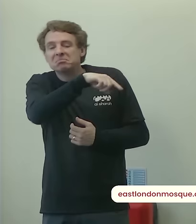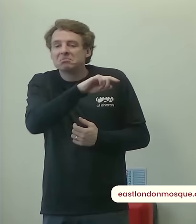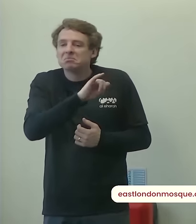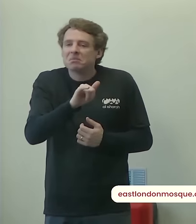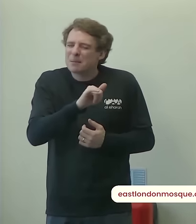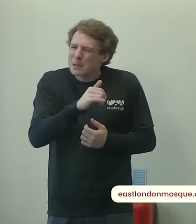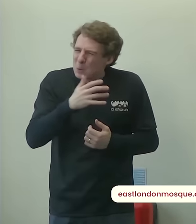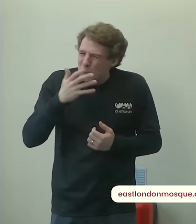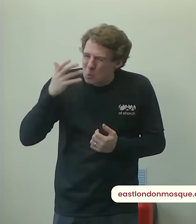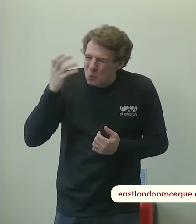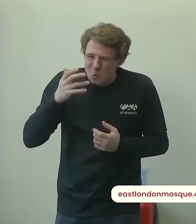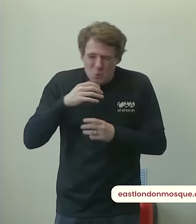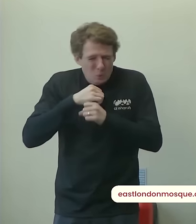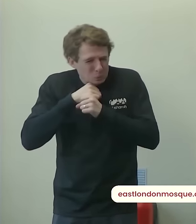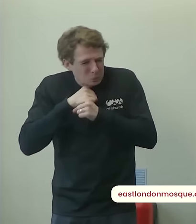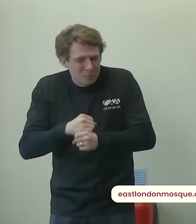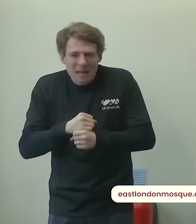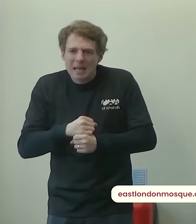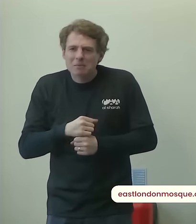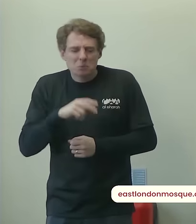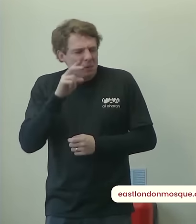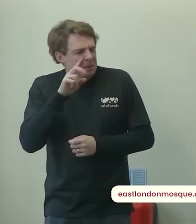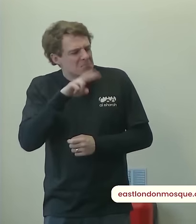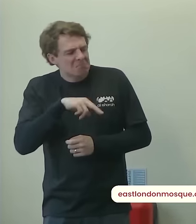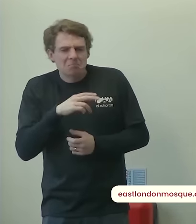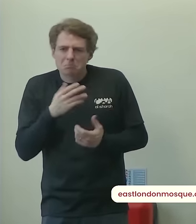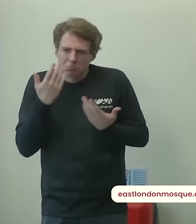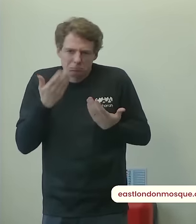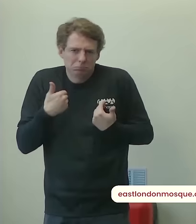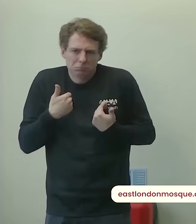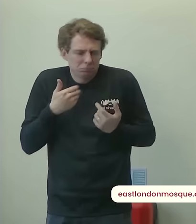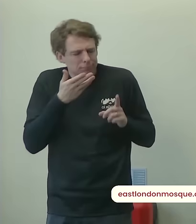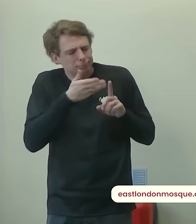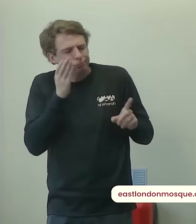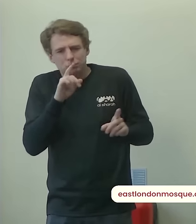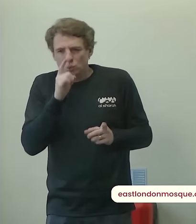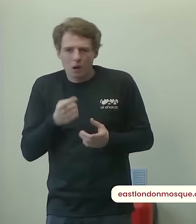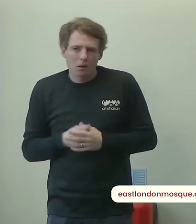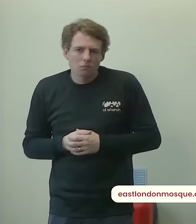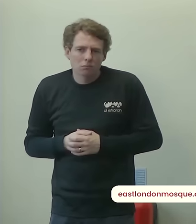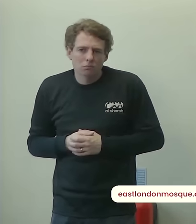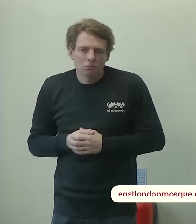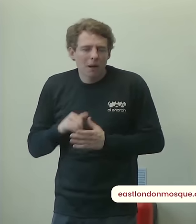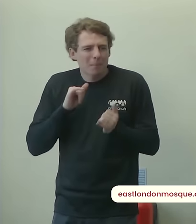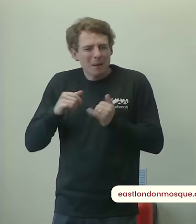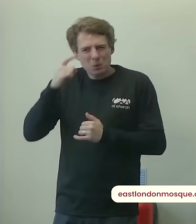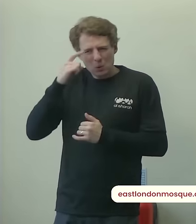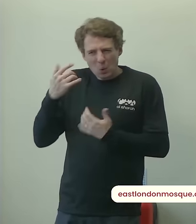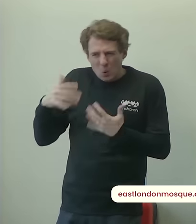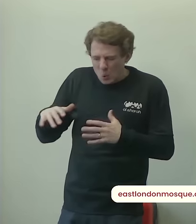and i wouldn't know you look at a person dressed with a big you know huge garb big beard say this guy must be the pious the most pious from